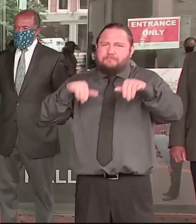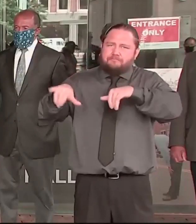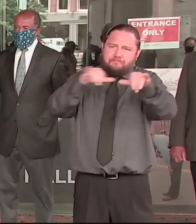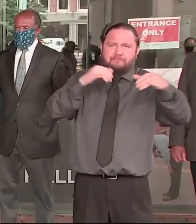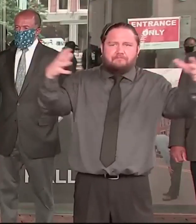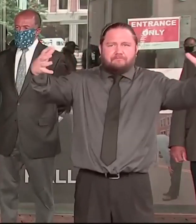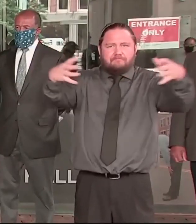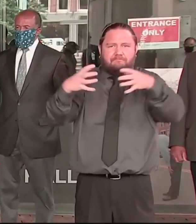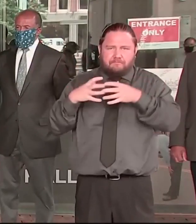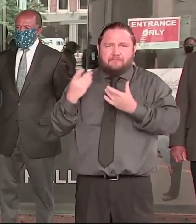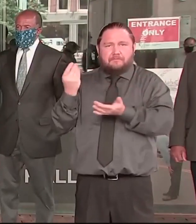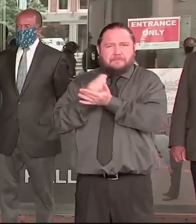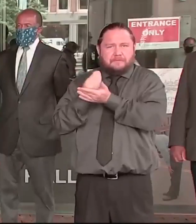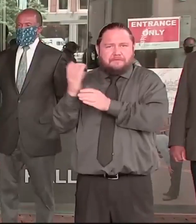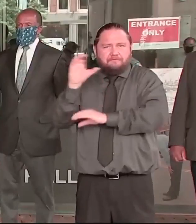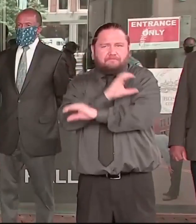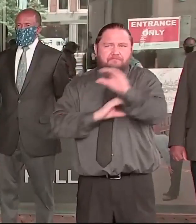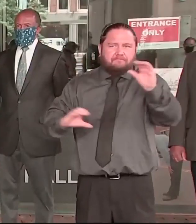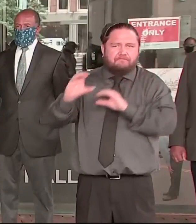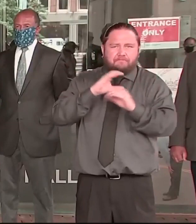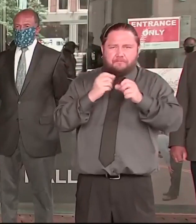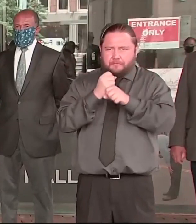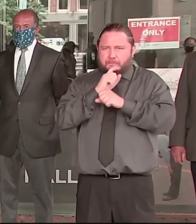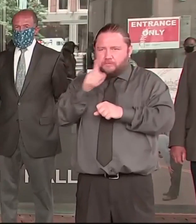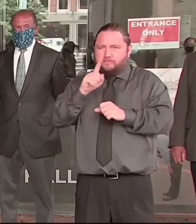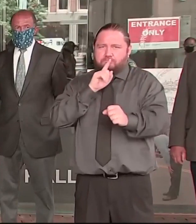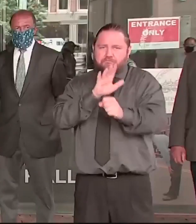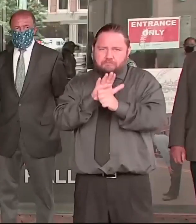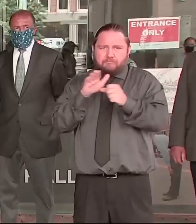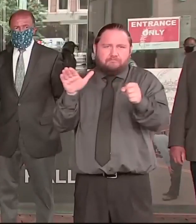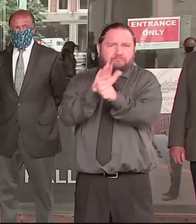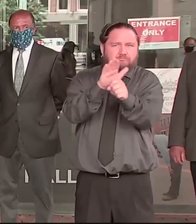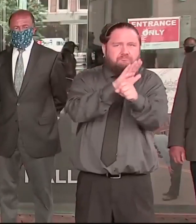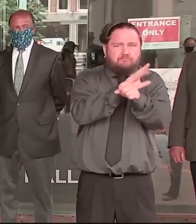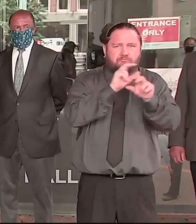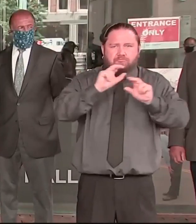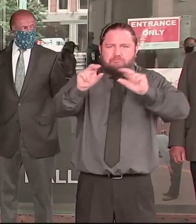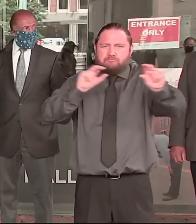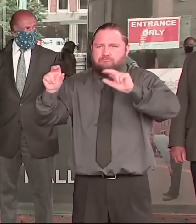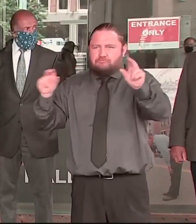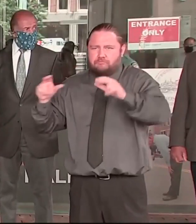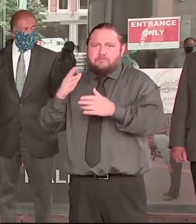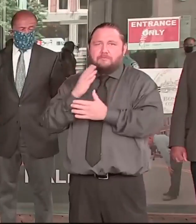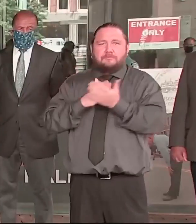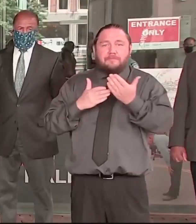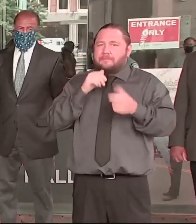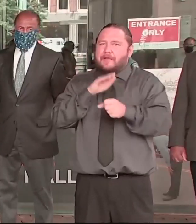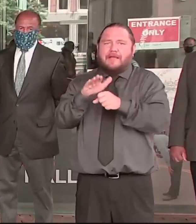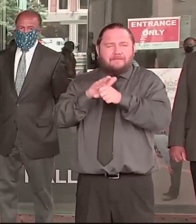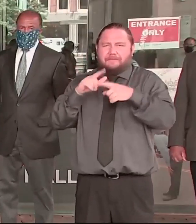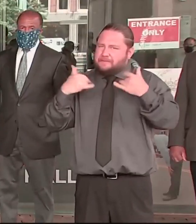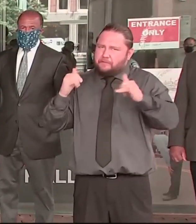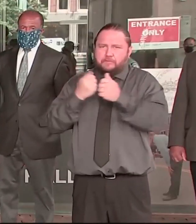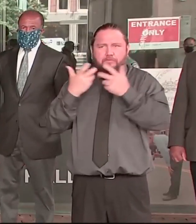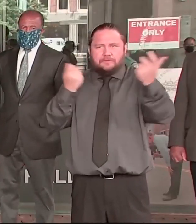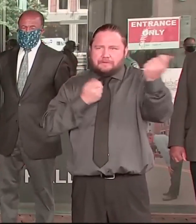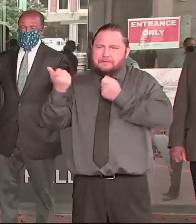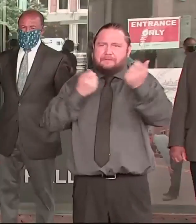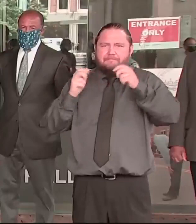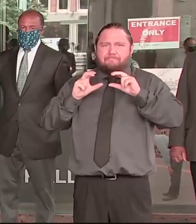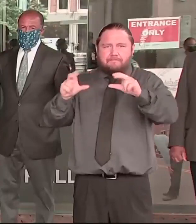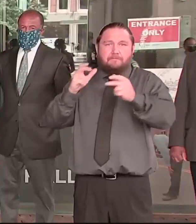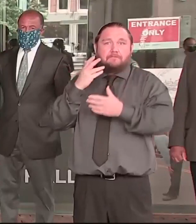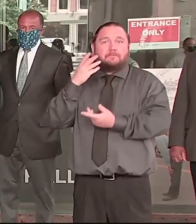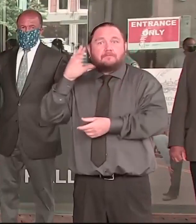including supports for struggling schools to close the racial opportunity gaps. And the first city-funded